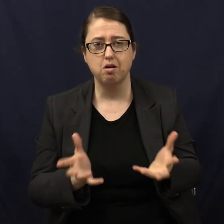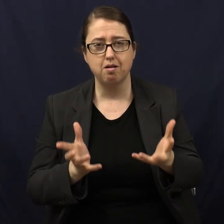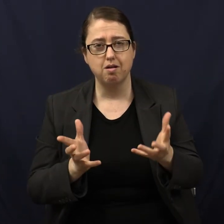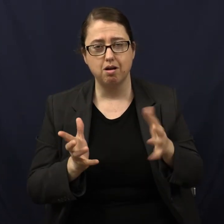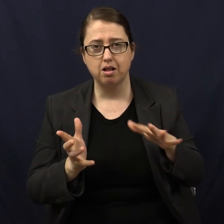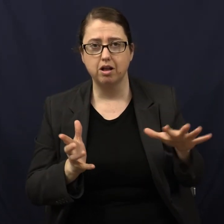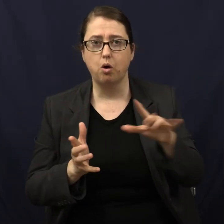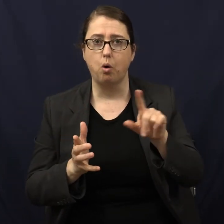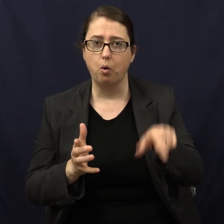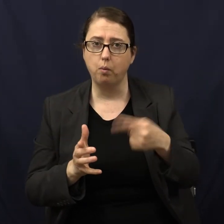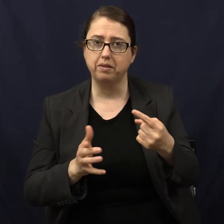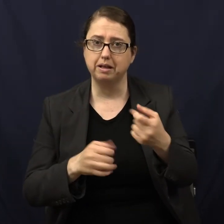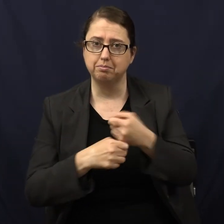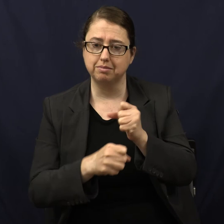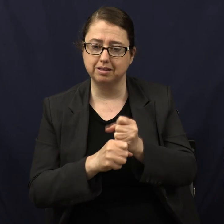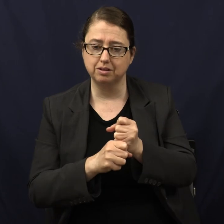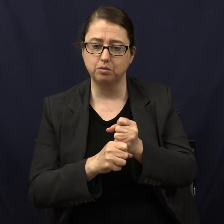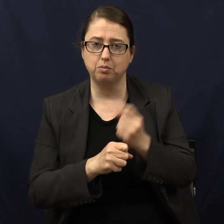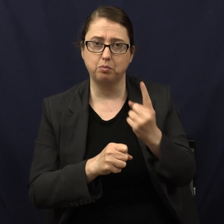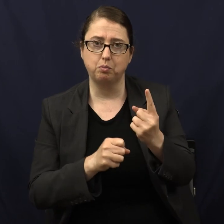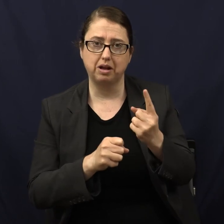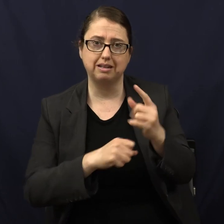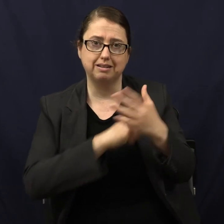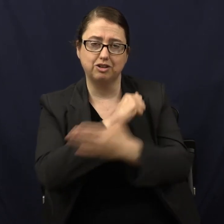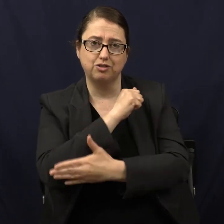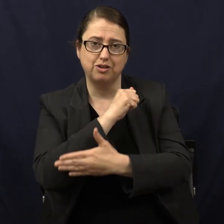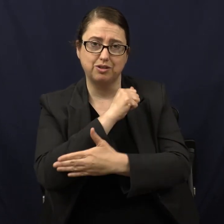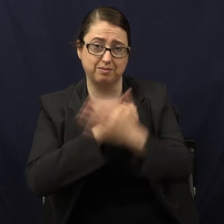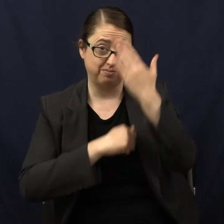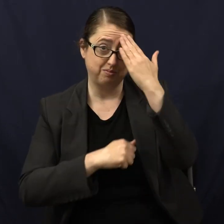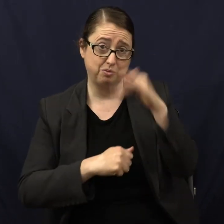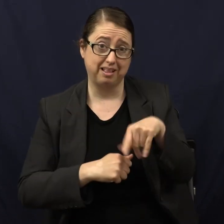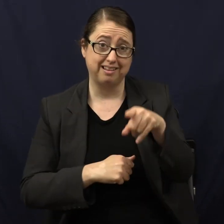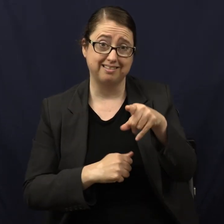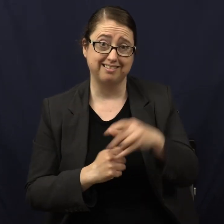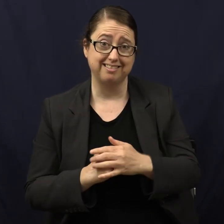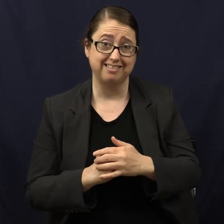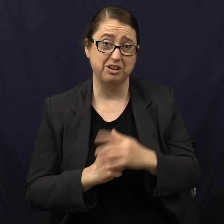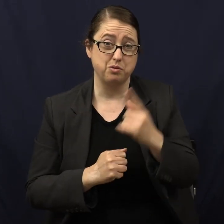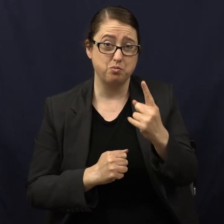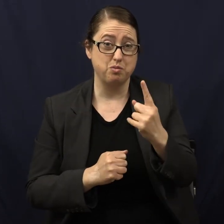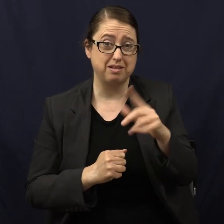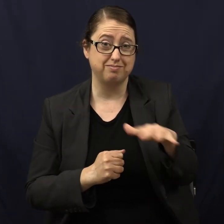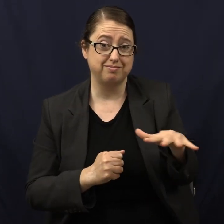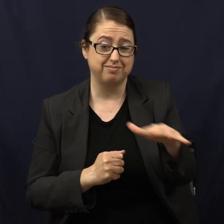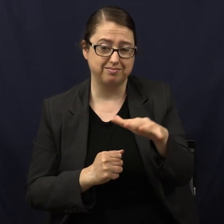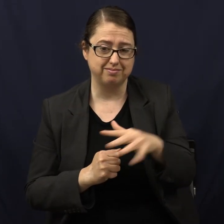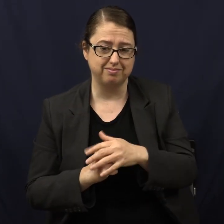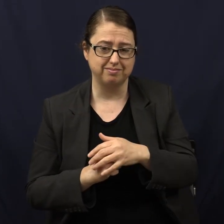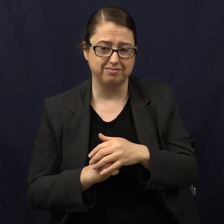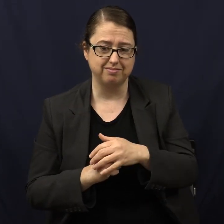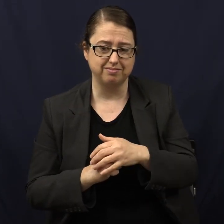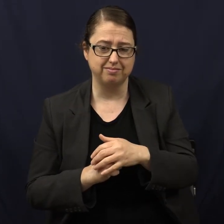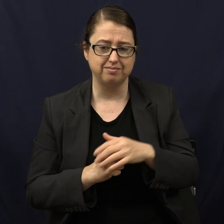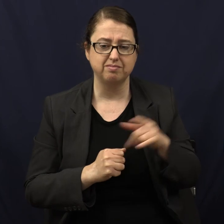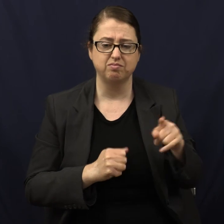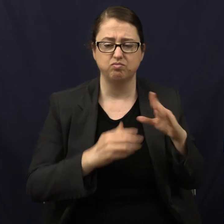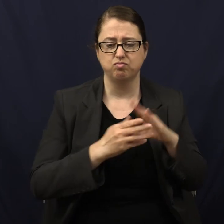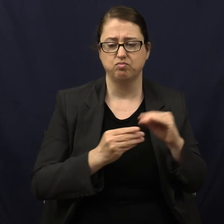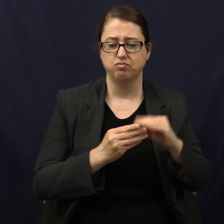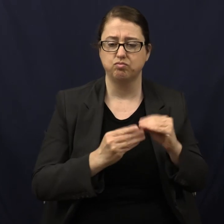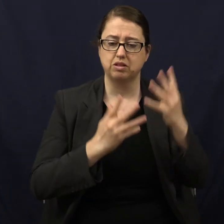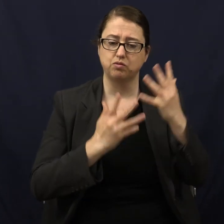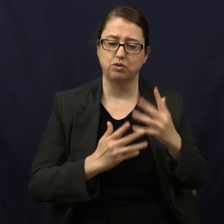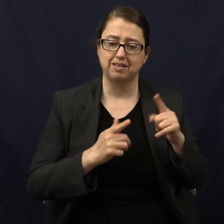only makes it in one country. Did you know that? Just one country. Unfortunately, this